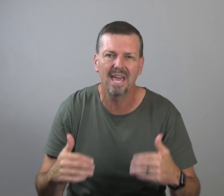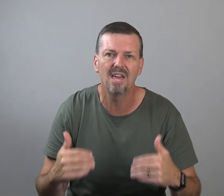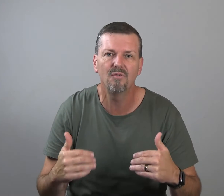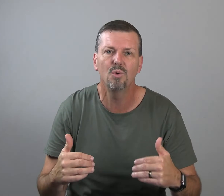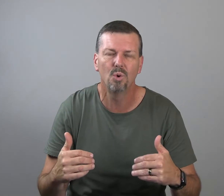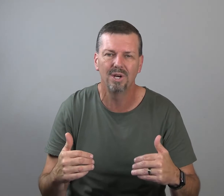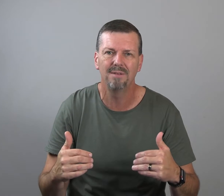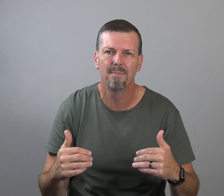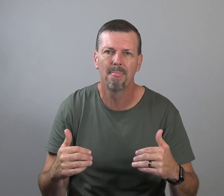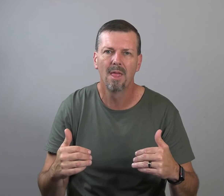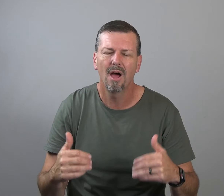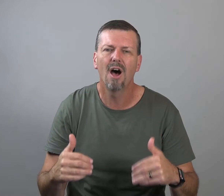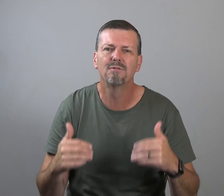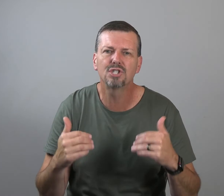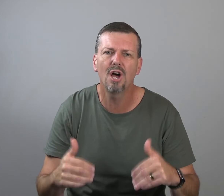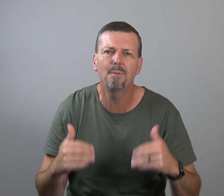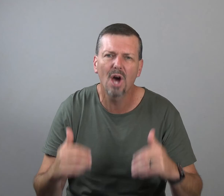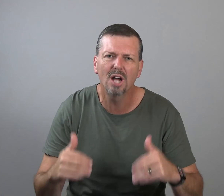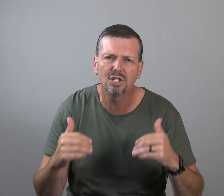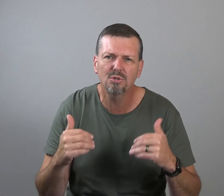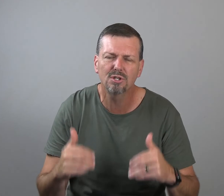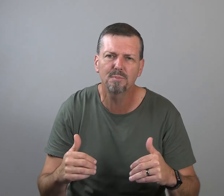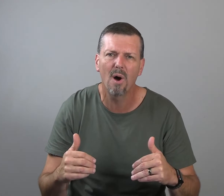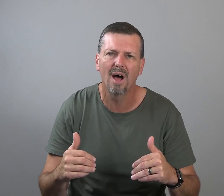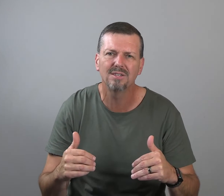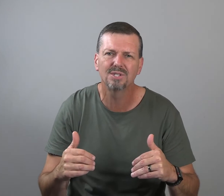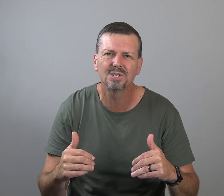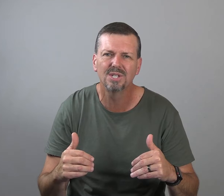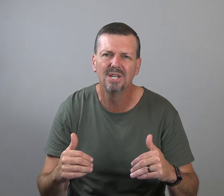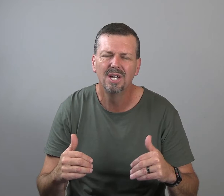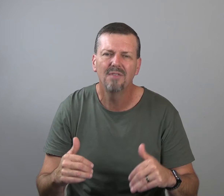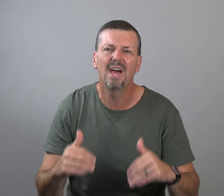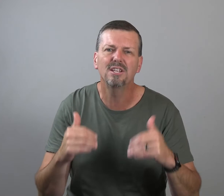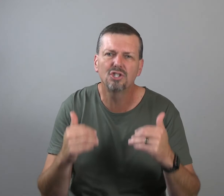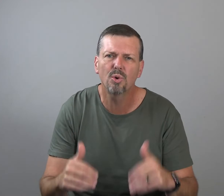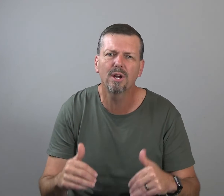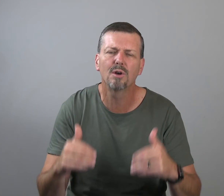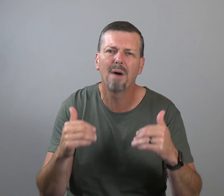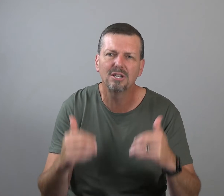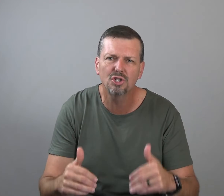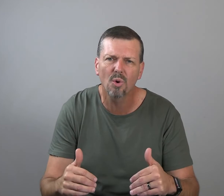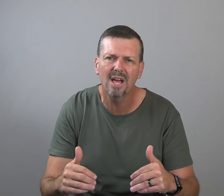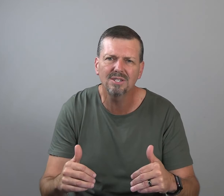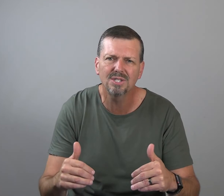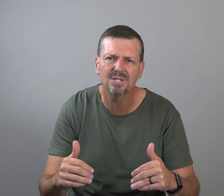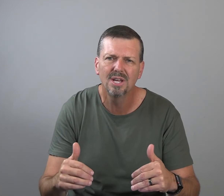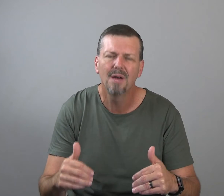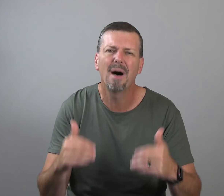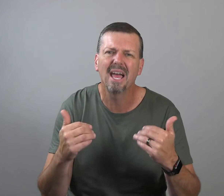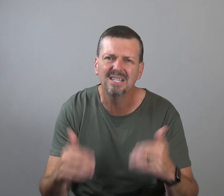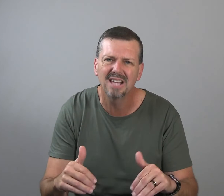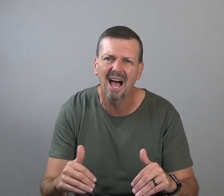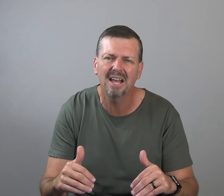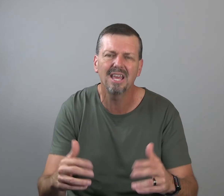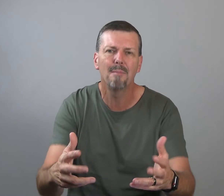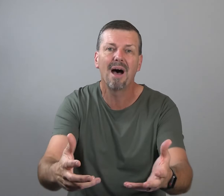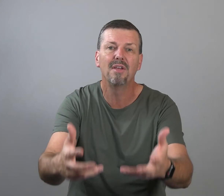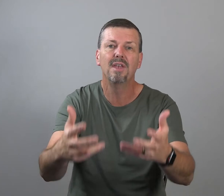if you would, of subconscious response that is triggered by stress, by anxiety, and by the